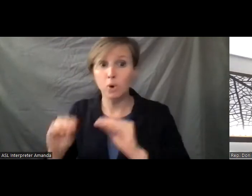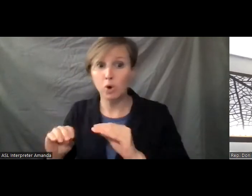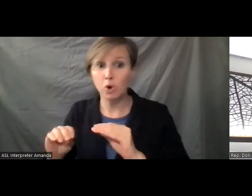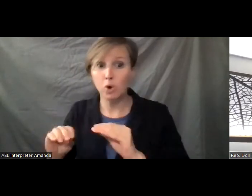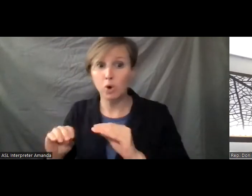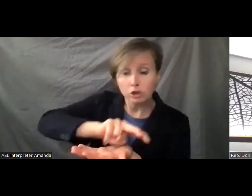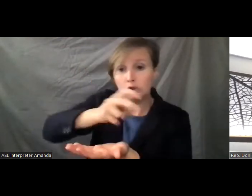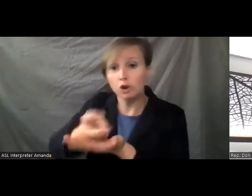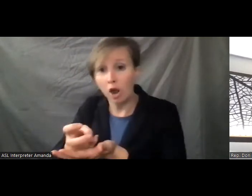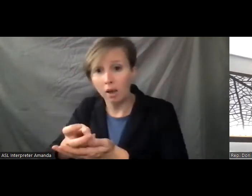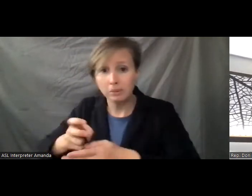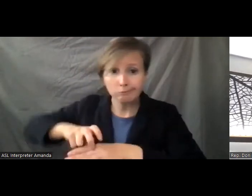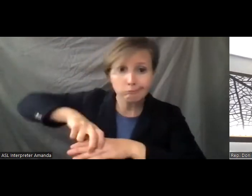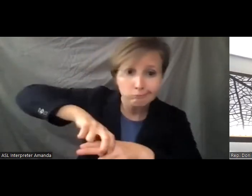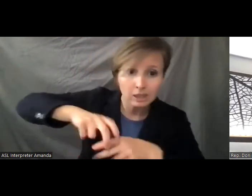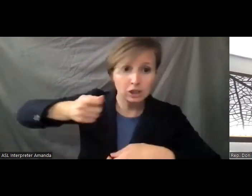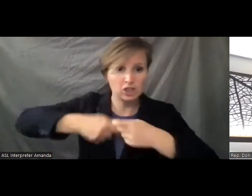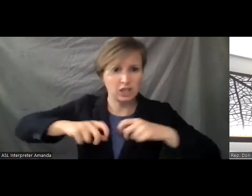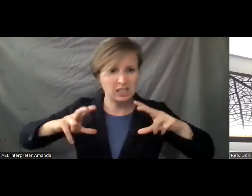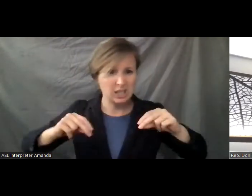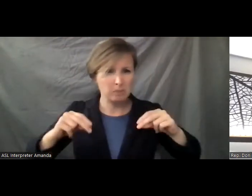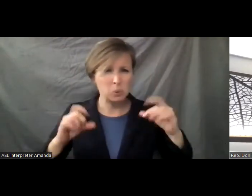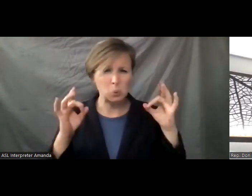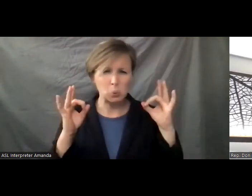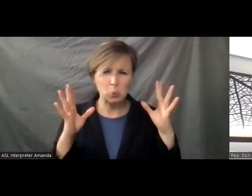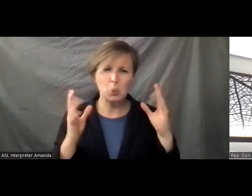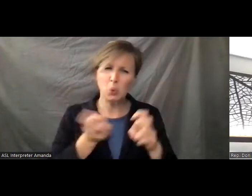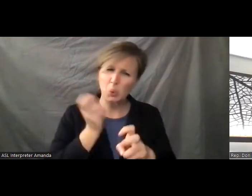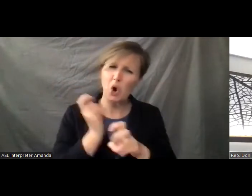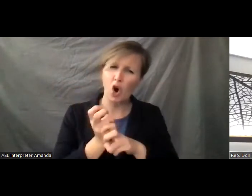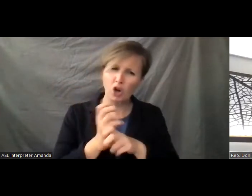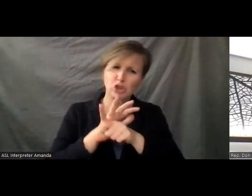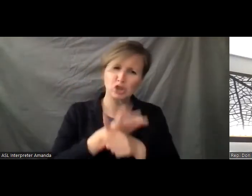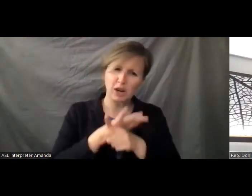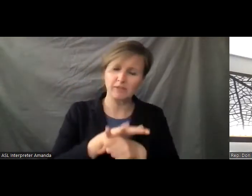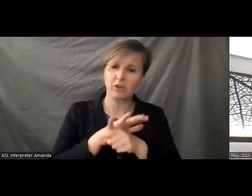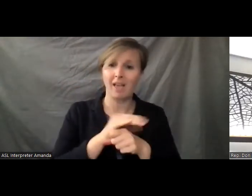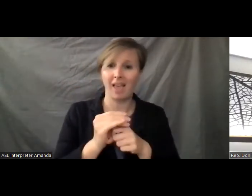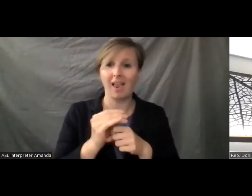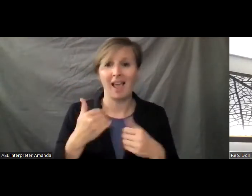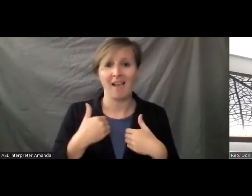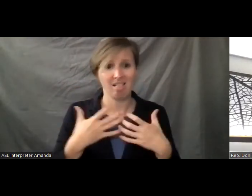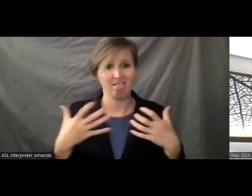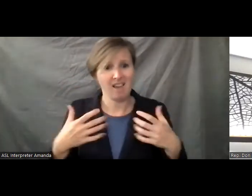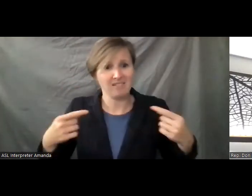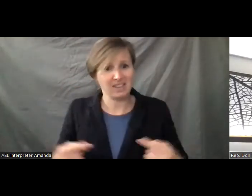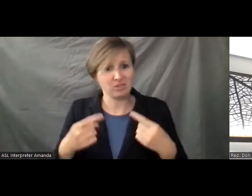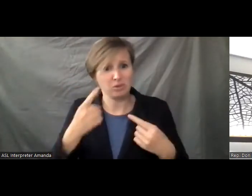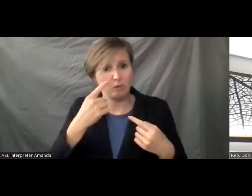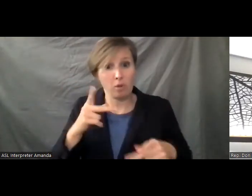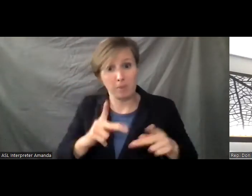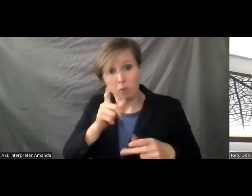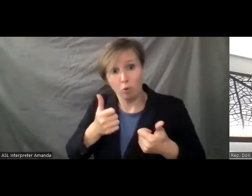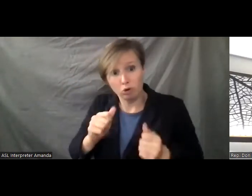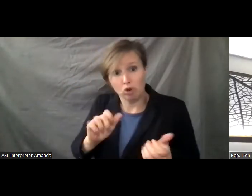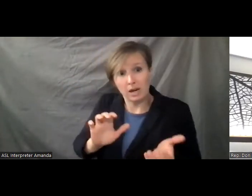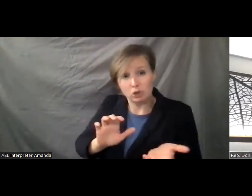getting them up to eat, changing in their diapers, all that stuff is very, very hard, very stressful, and often leads to lots of injuries. So for us, I think